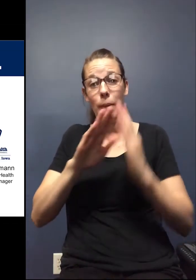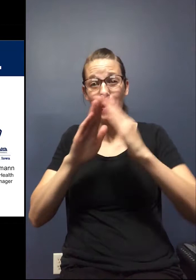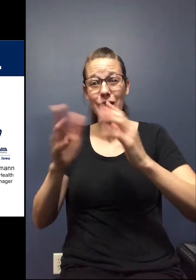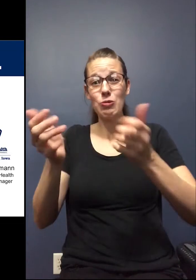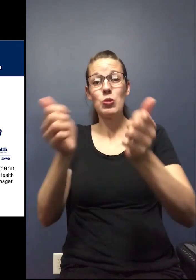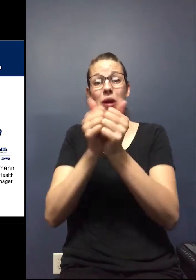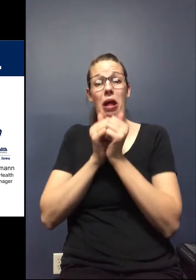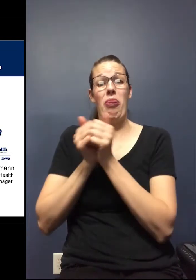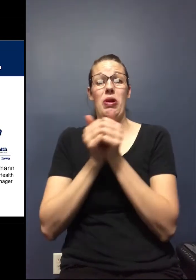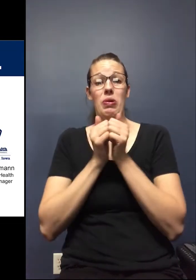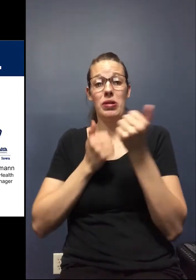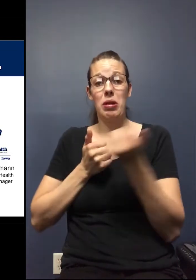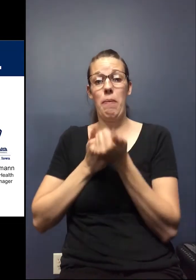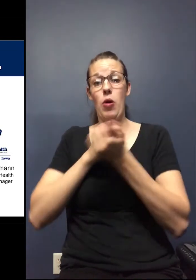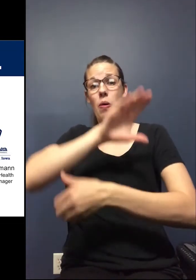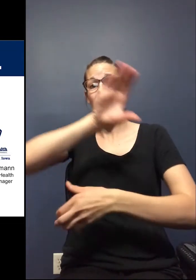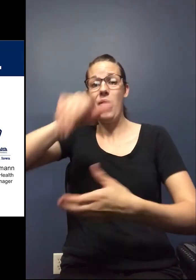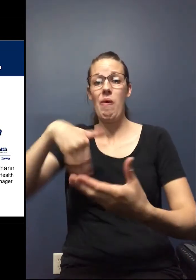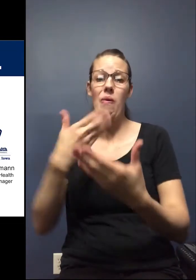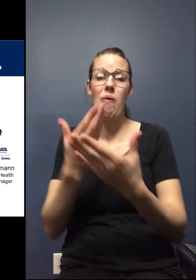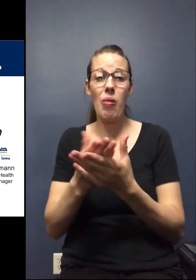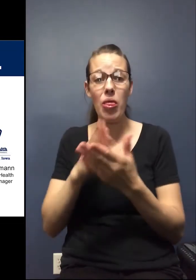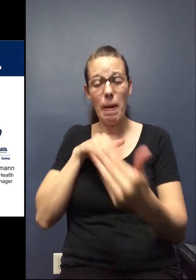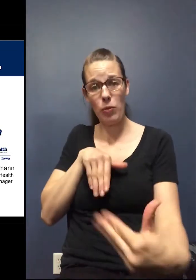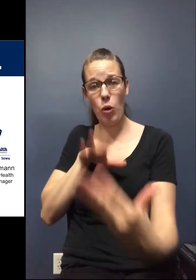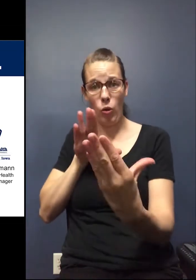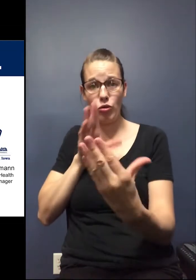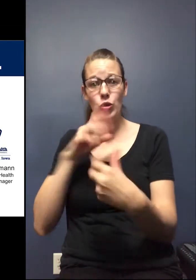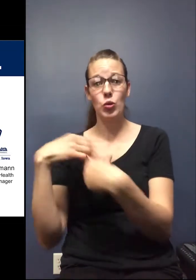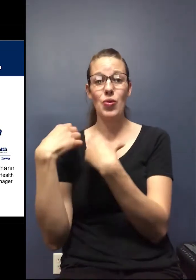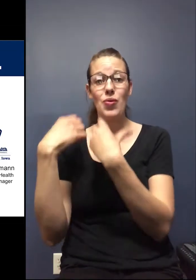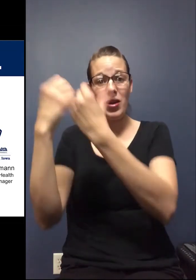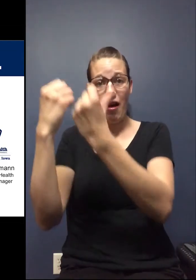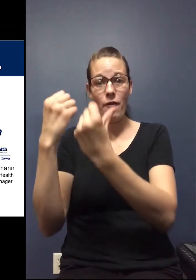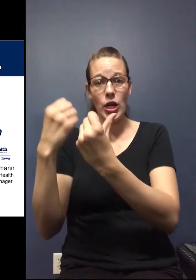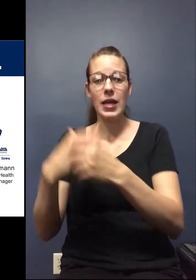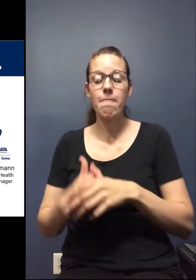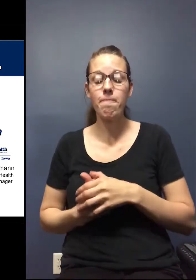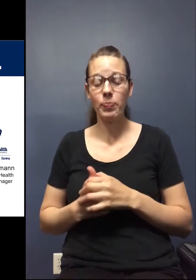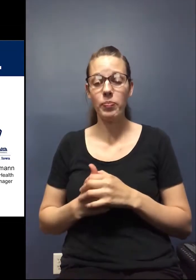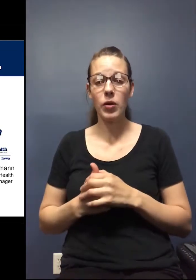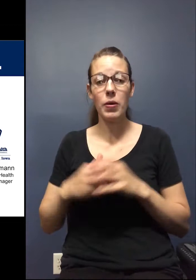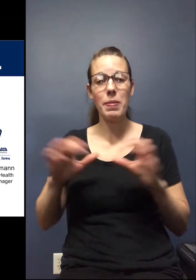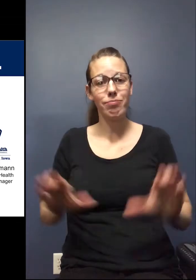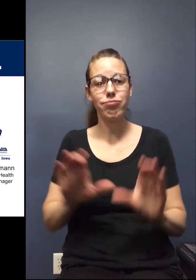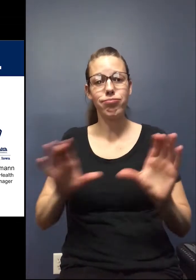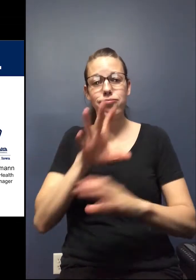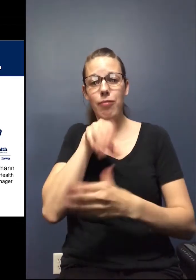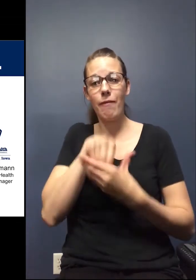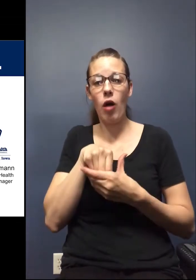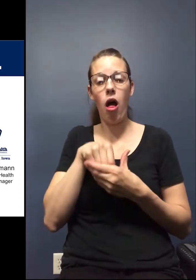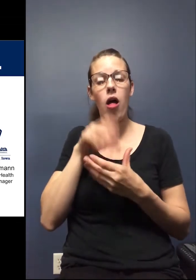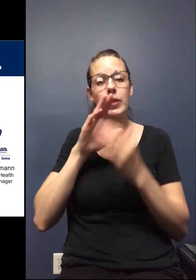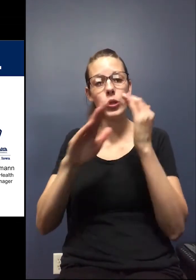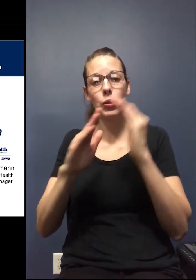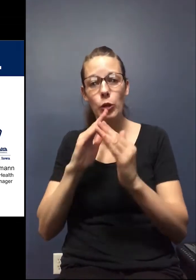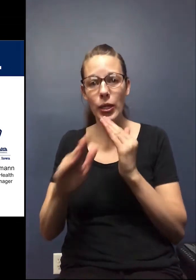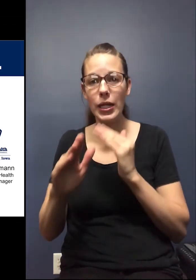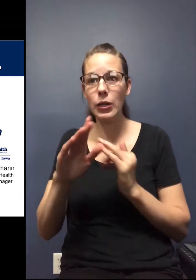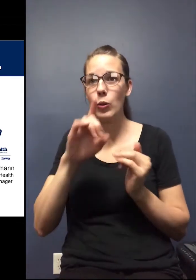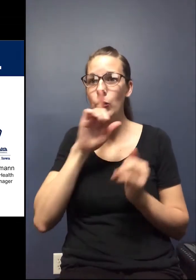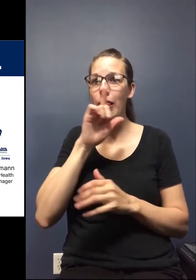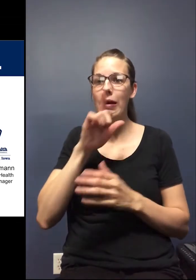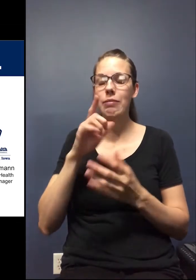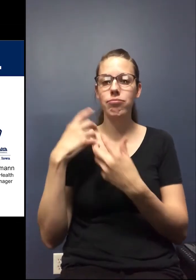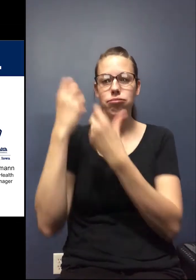we're supporting more of a holistic approach to recovery. So we've been actively involved in our community's